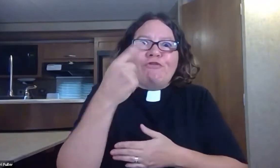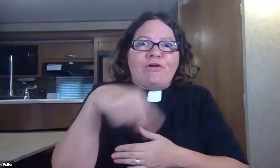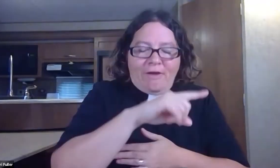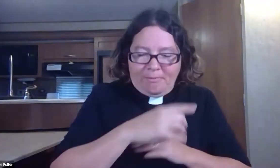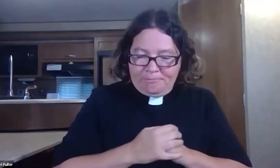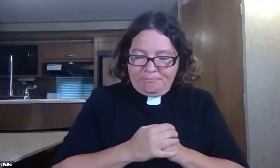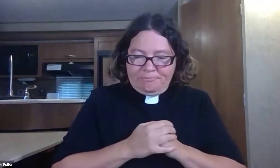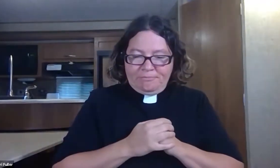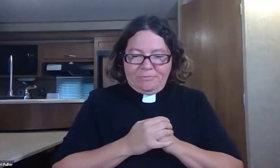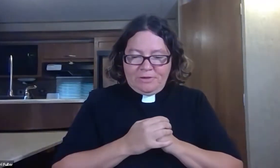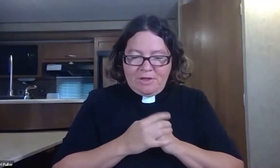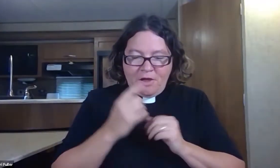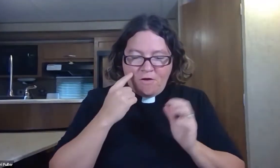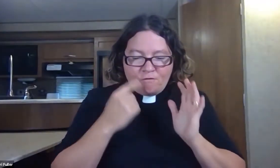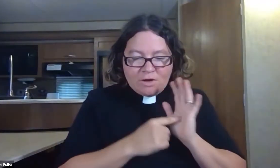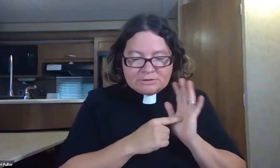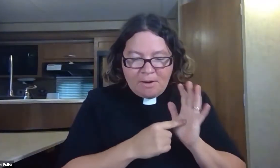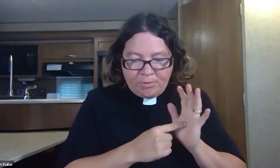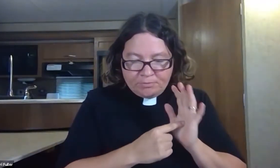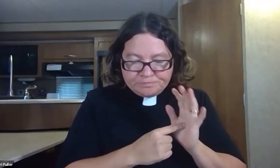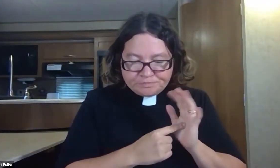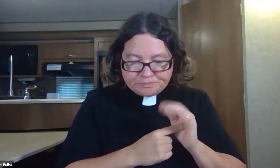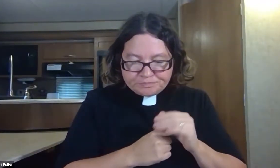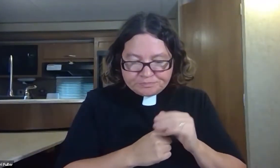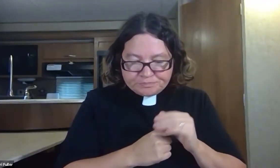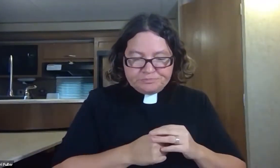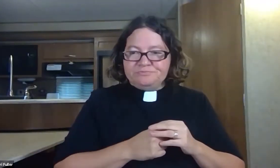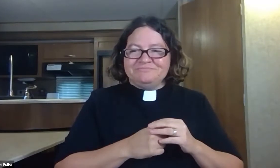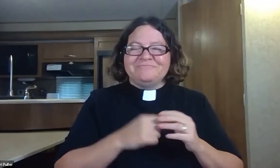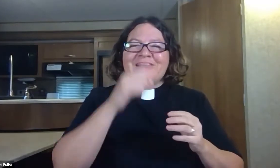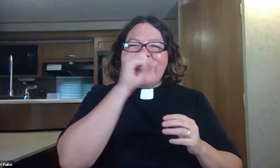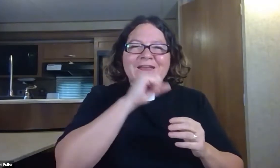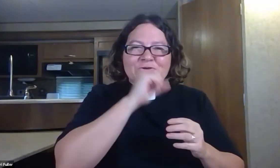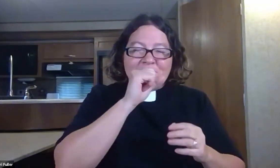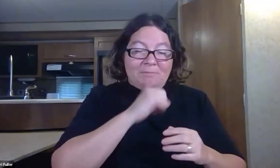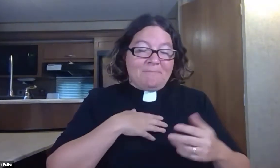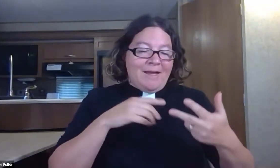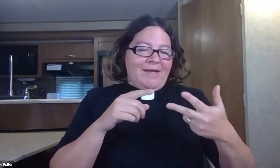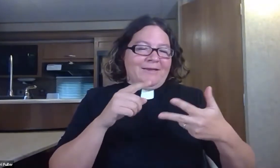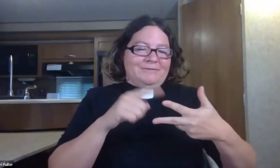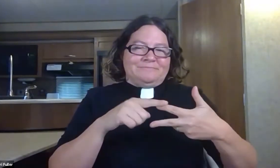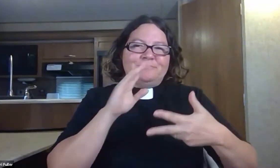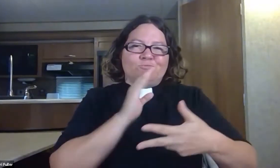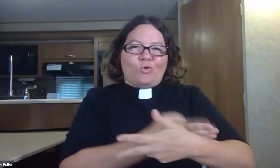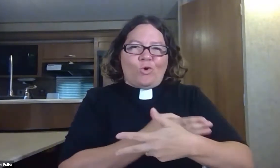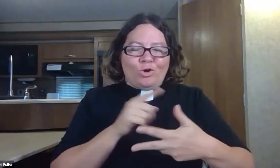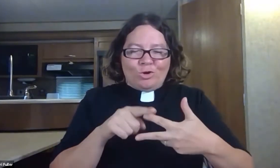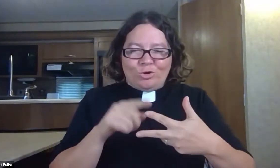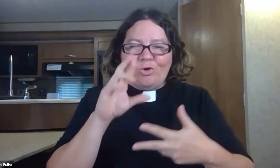and sometimes the kids haven't learned what's good for them and one example I have about that is ice cream my